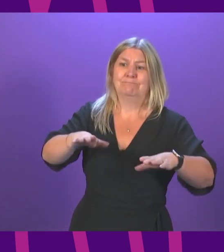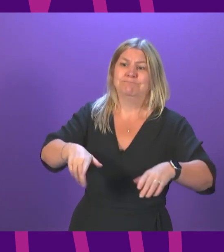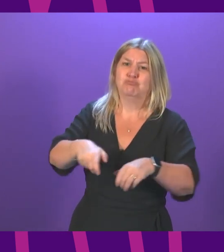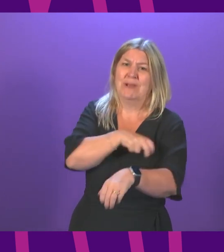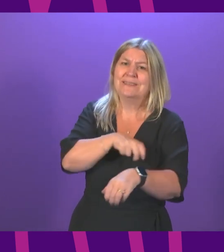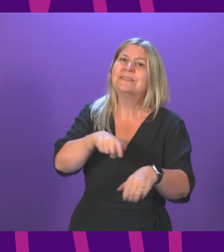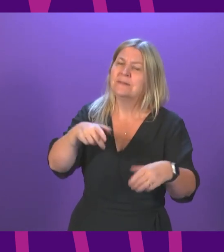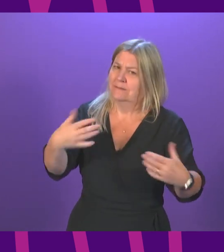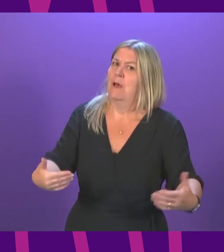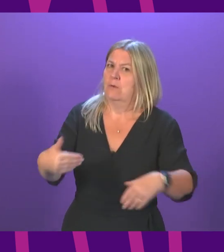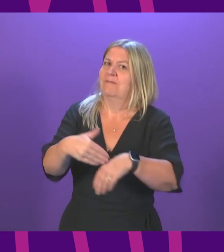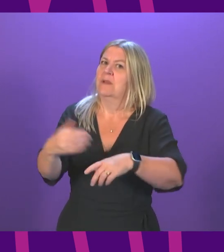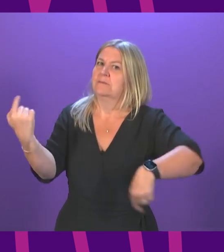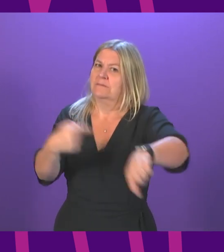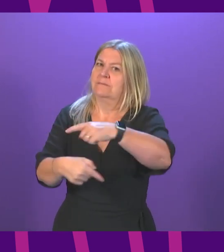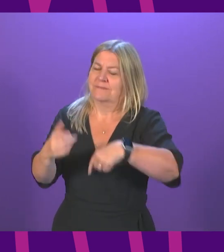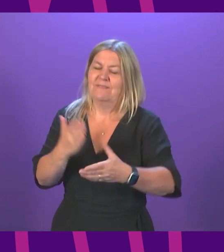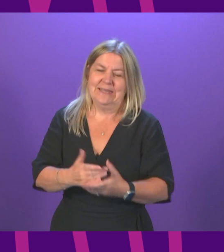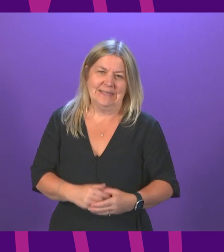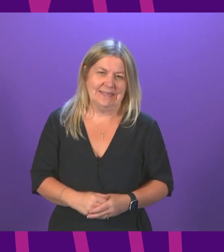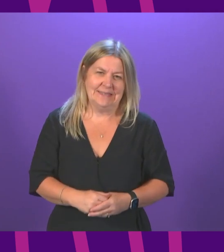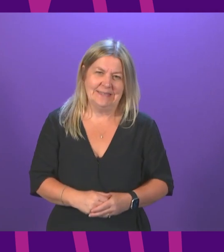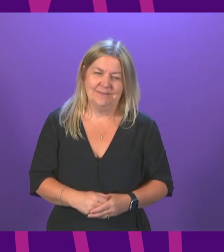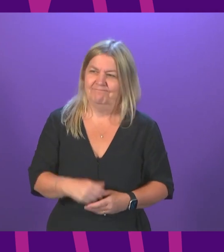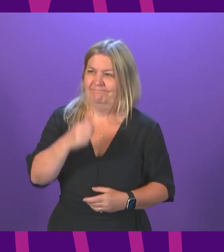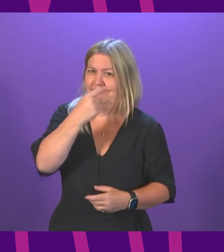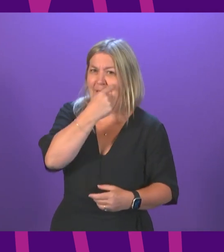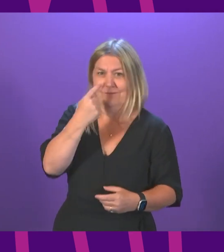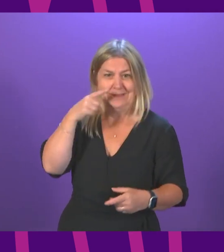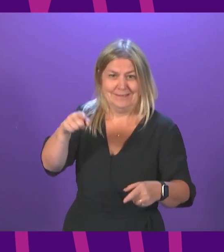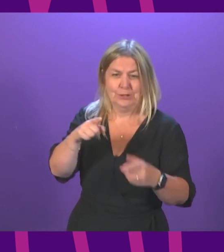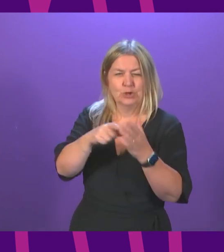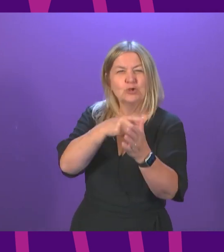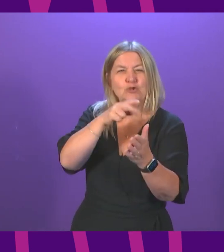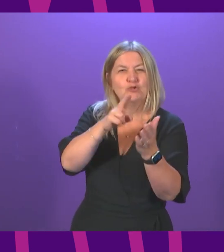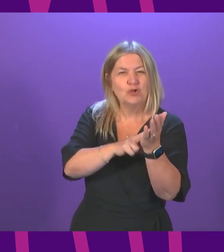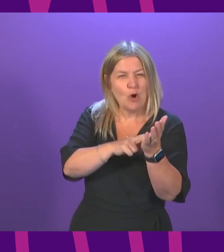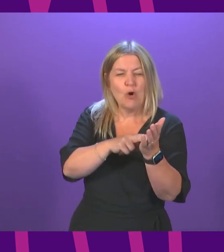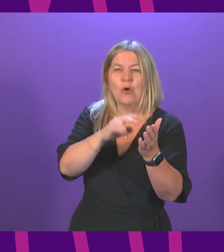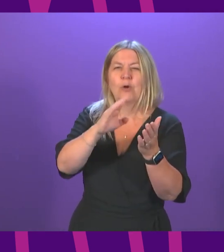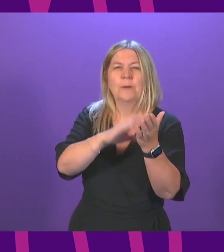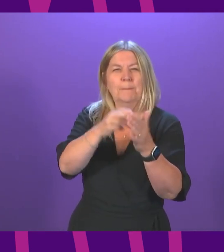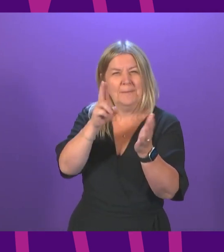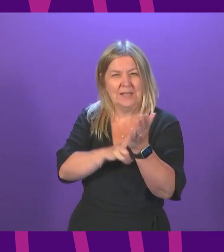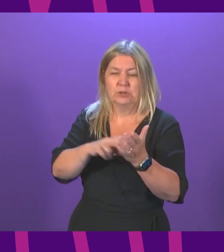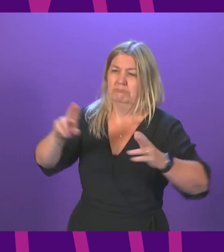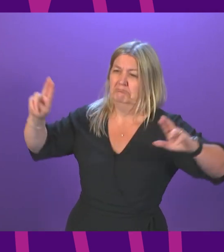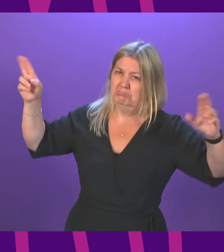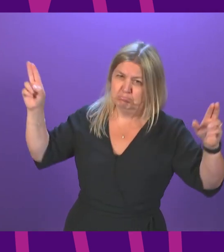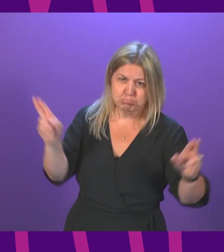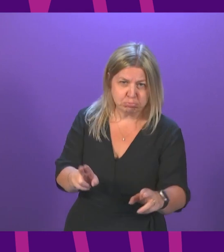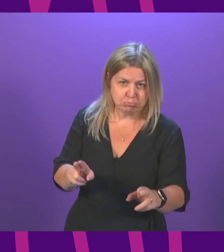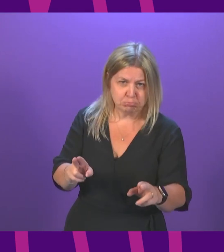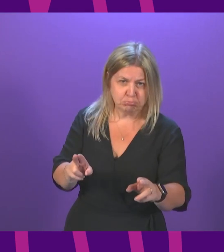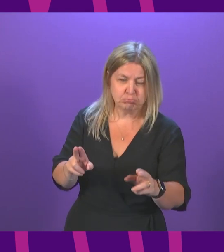starting to hit home for people. The evidence that John Mason has cited about the fall in exports is serious and damaging